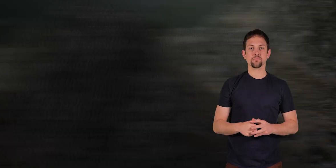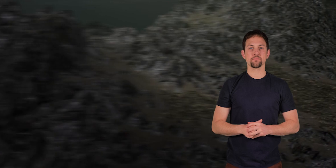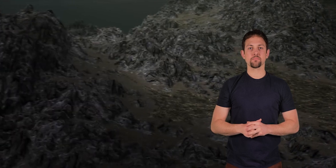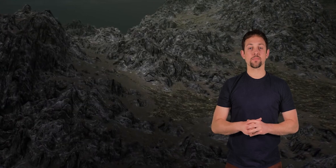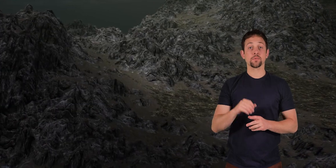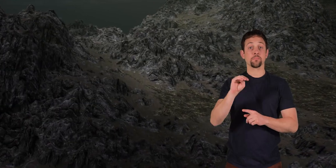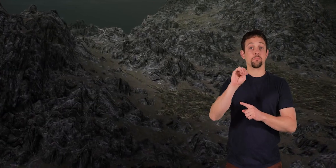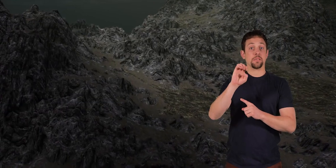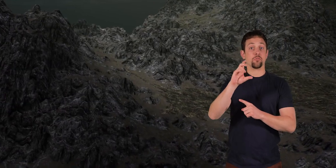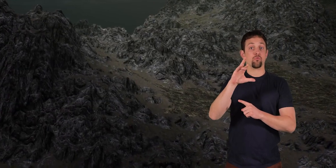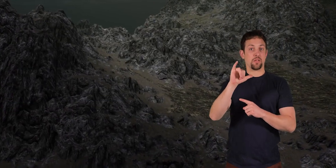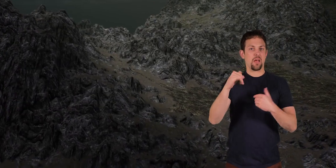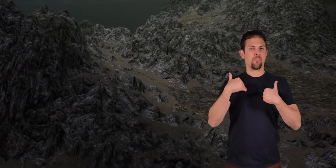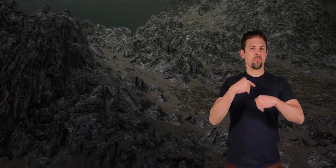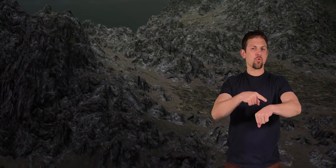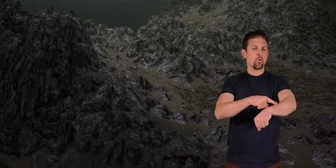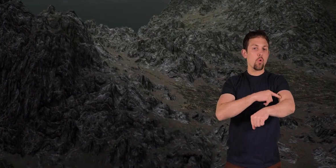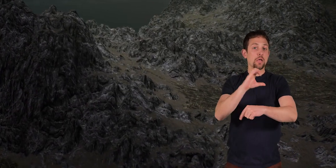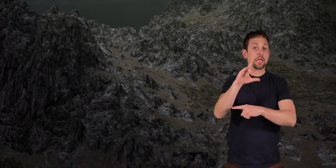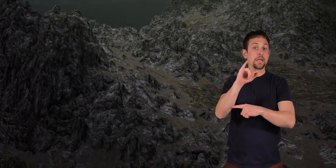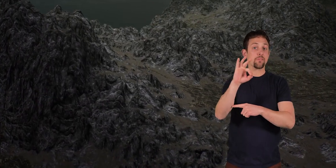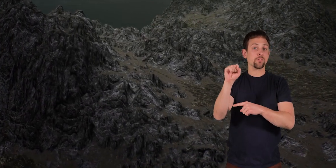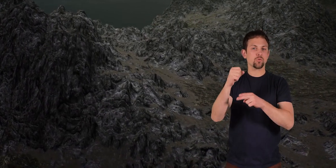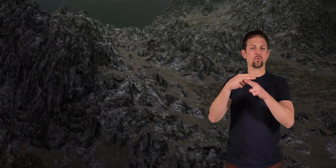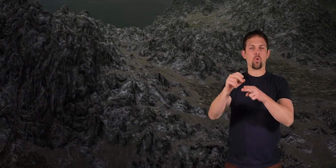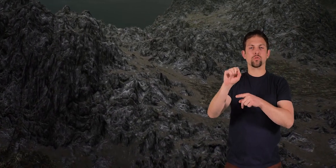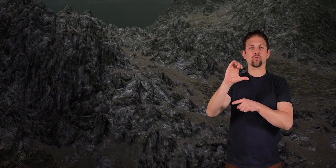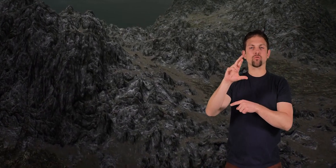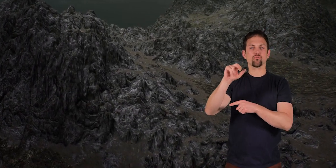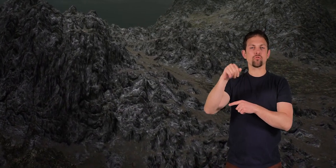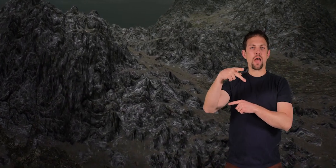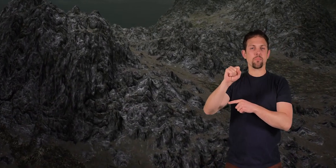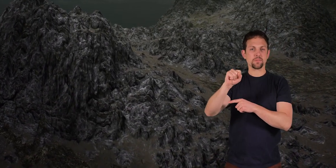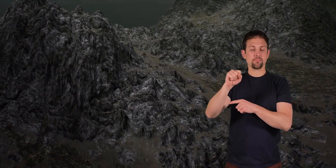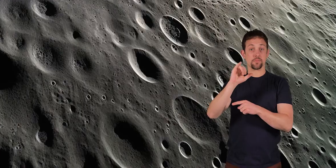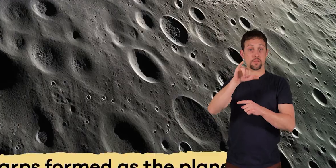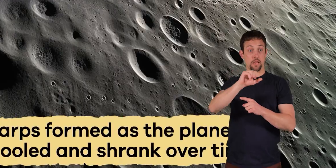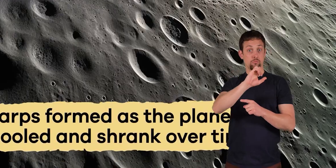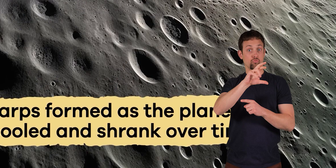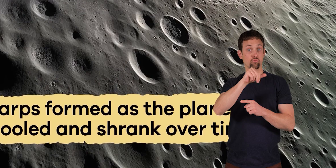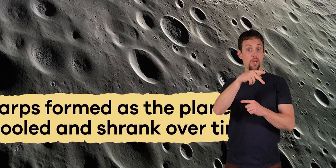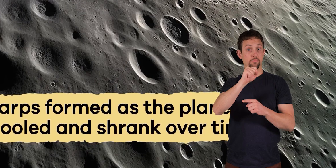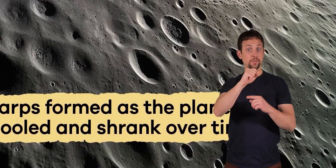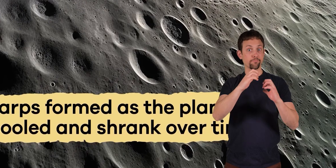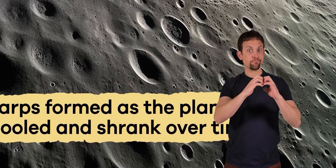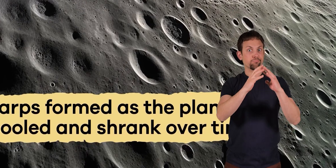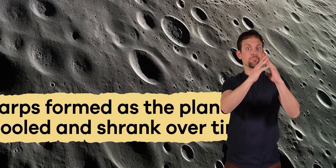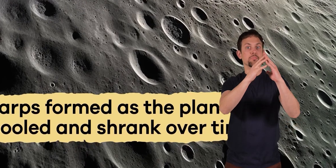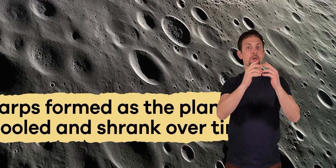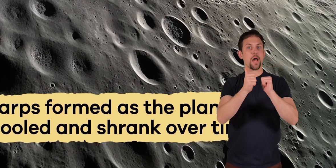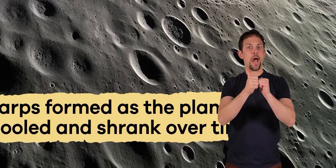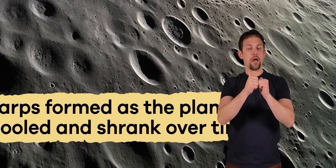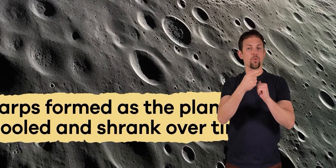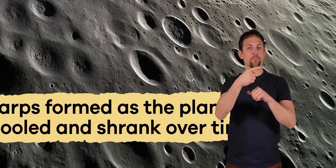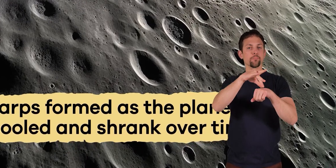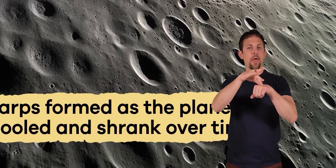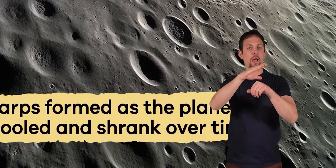Mercury also has long cliffs called scarps. These scarps formed as the planet's surface cooled and